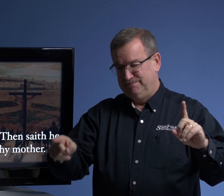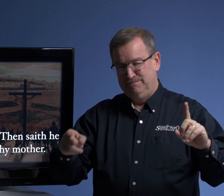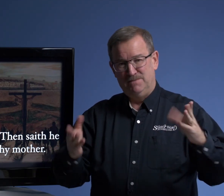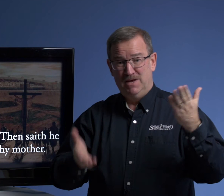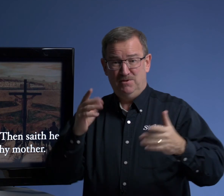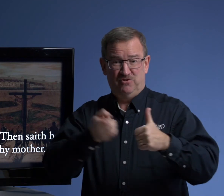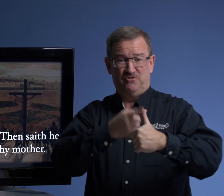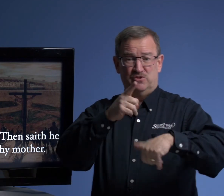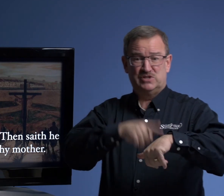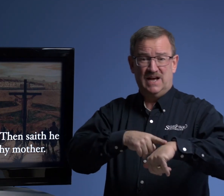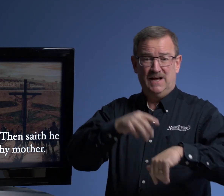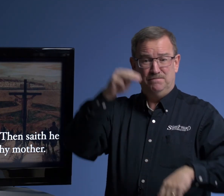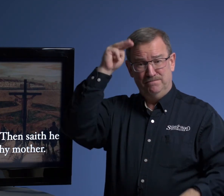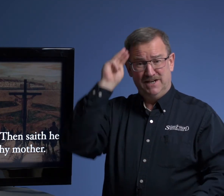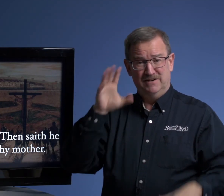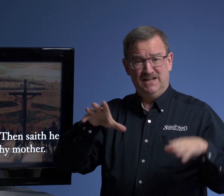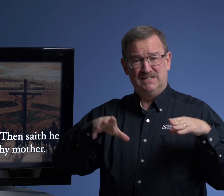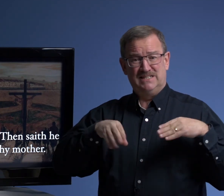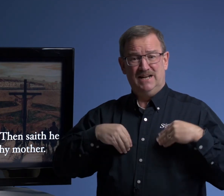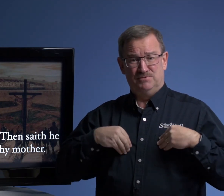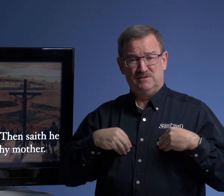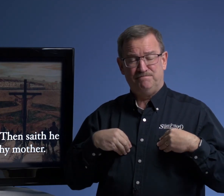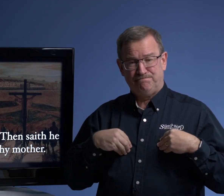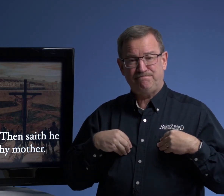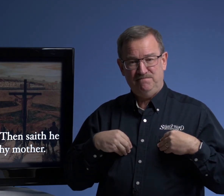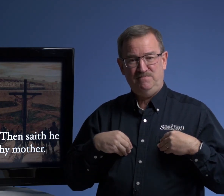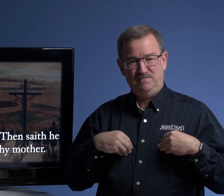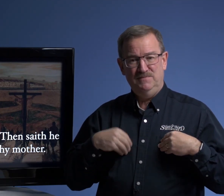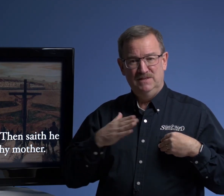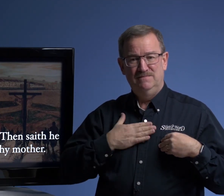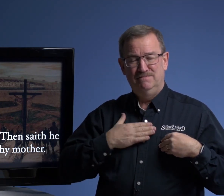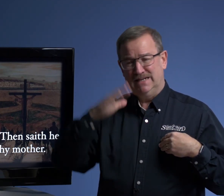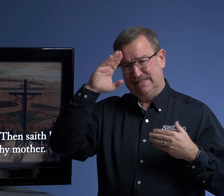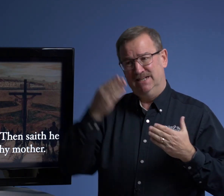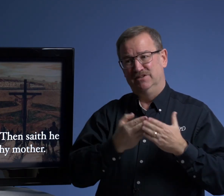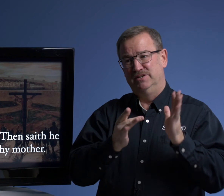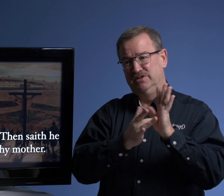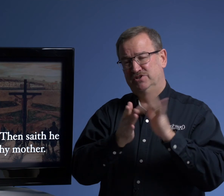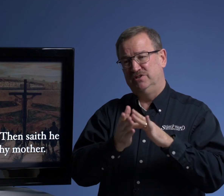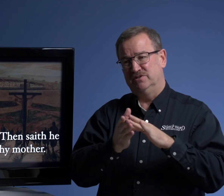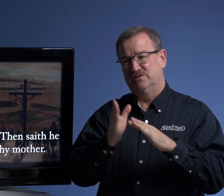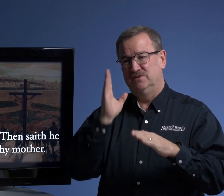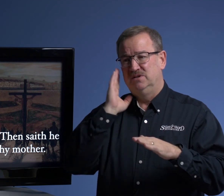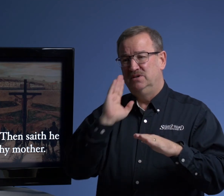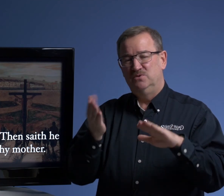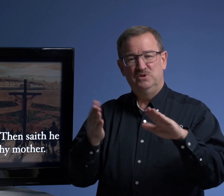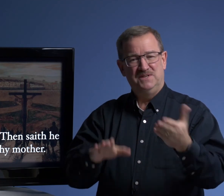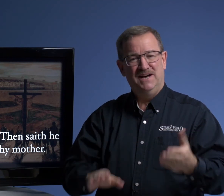Maybe for the first time, Mary accepts my son, Jesus will die.